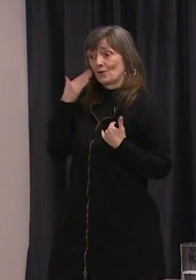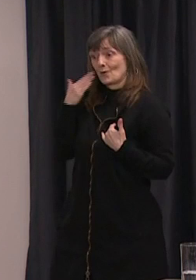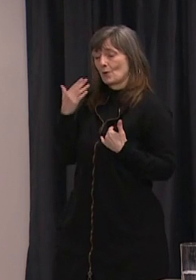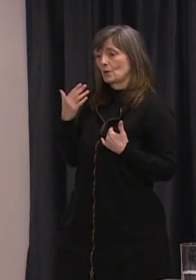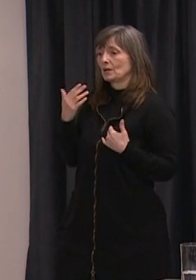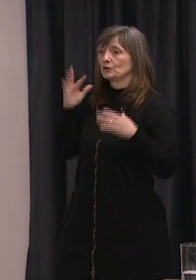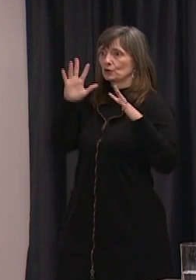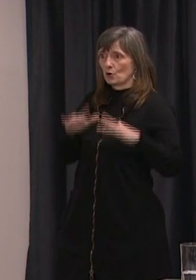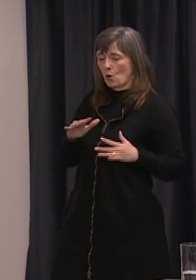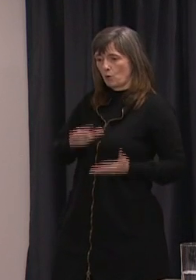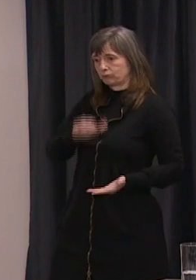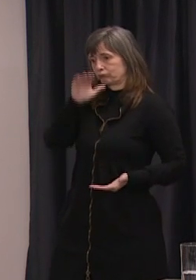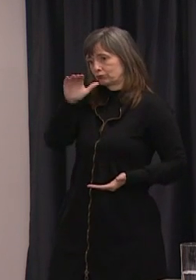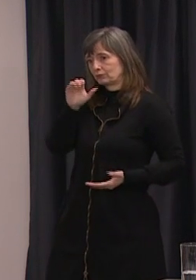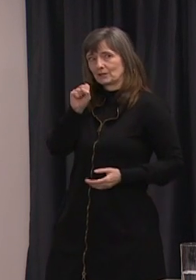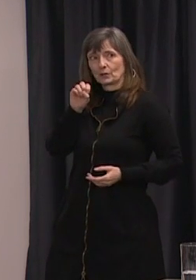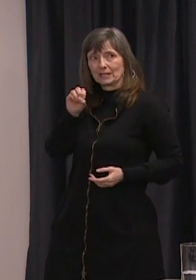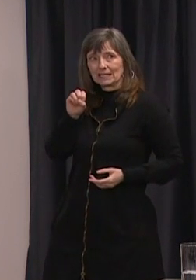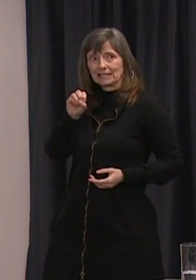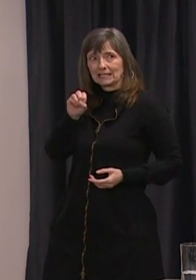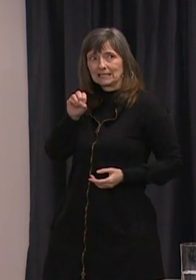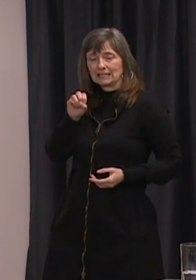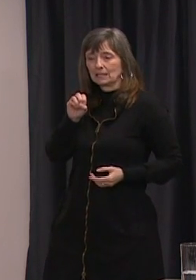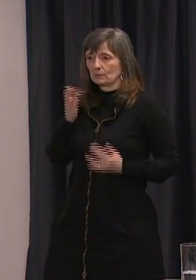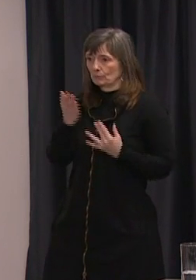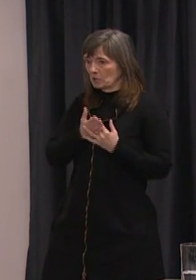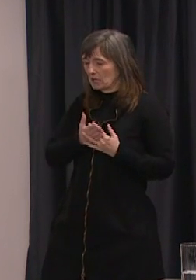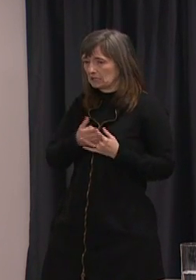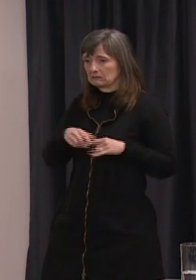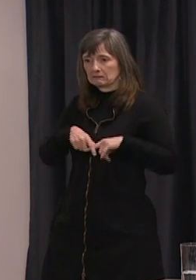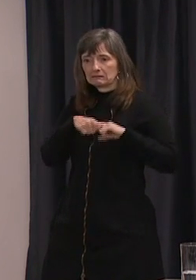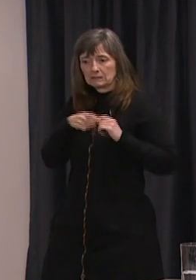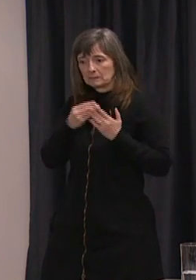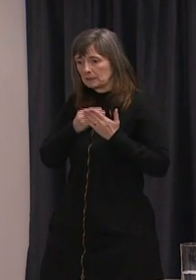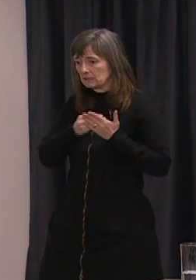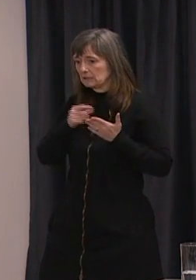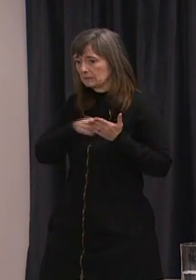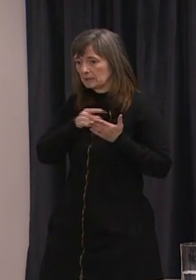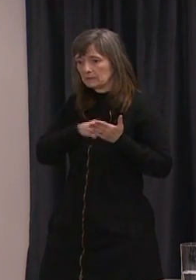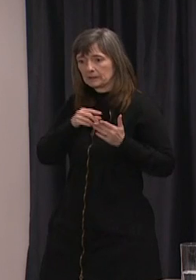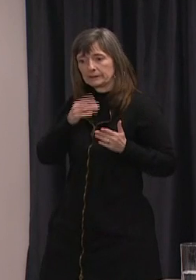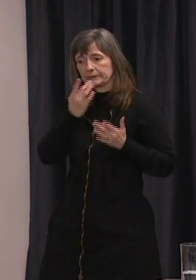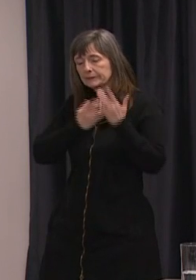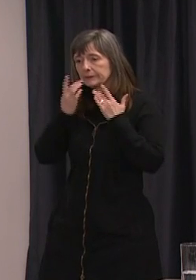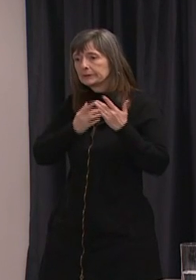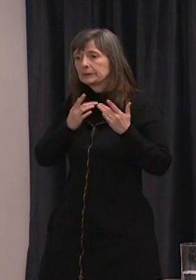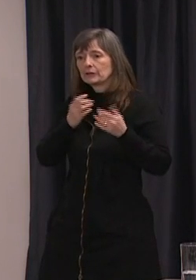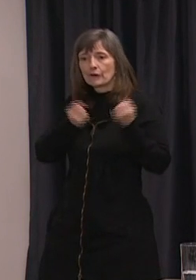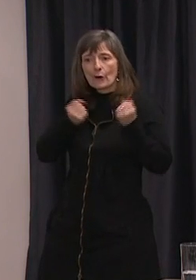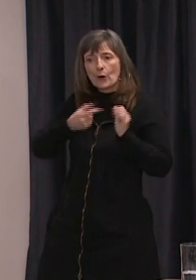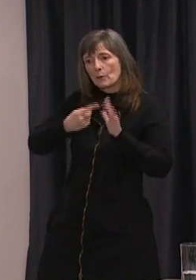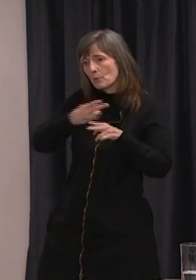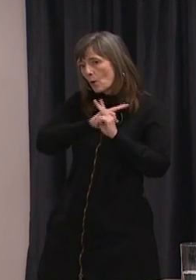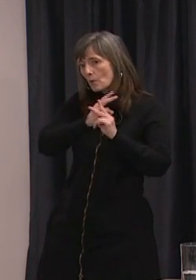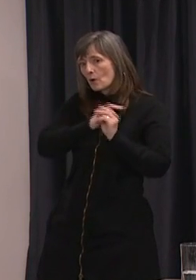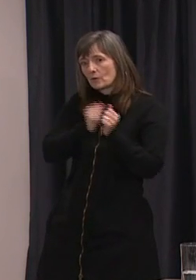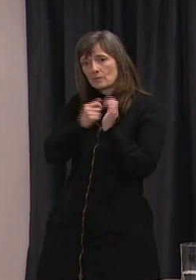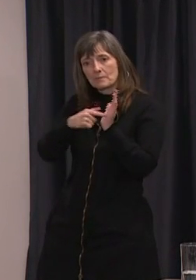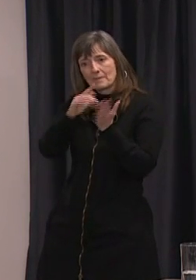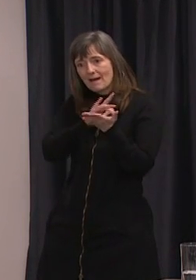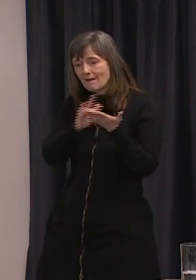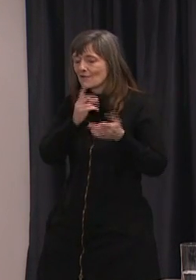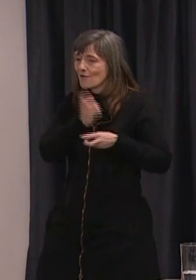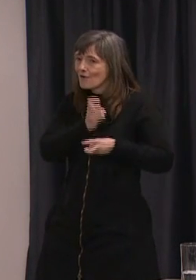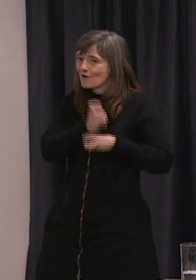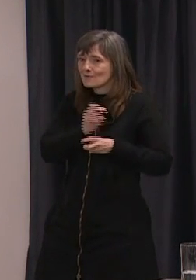snowmageddon um many people already struggling to pay mortgages and loans and car loans uh what's being done there um i know that